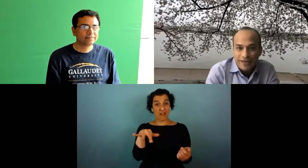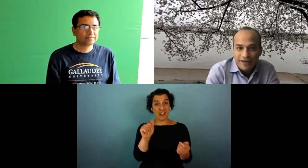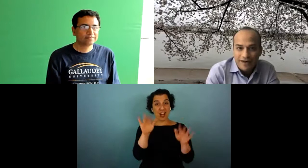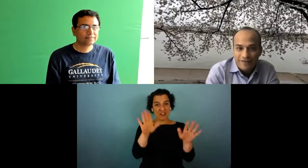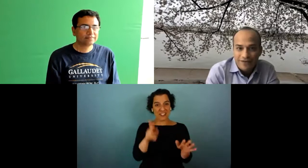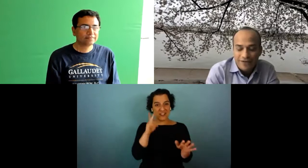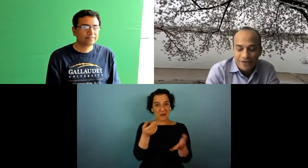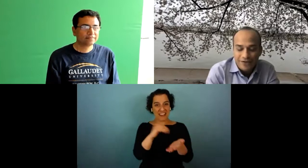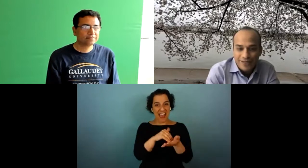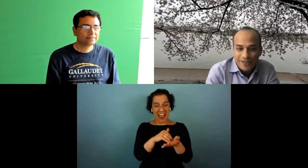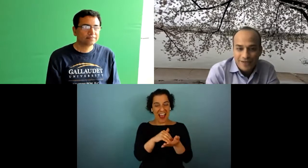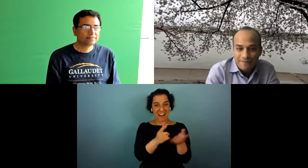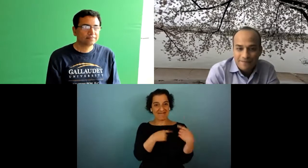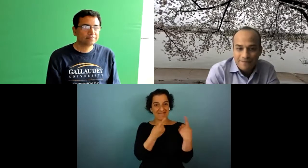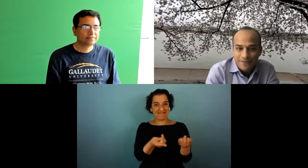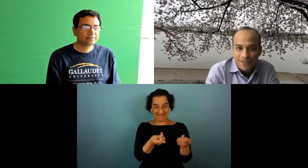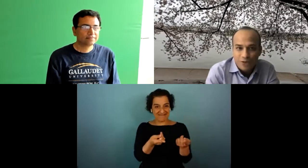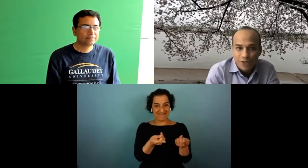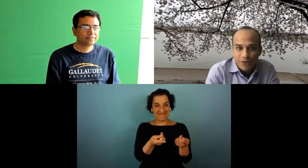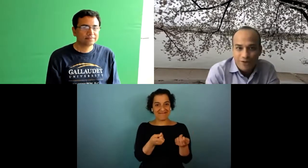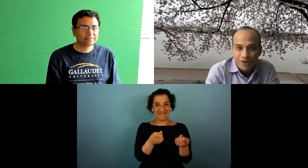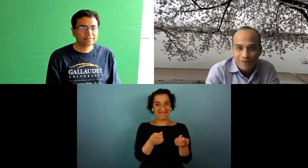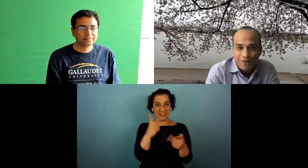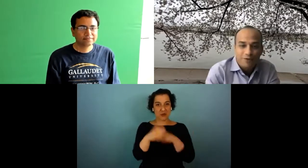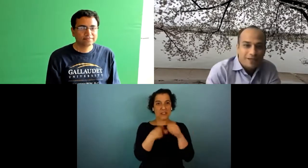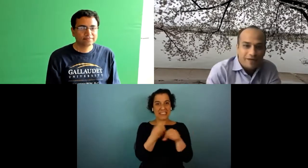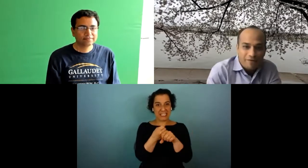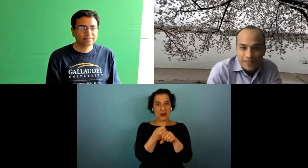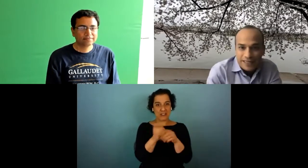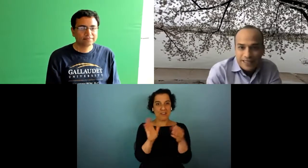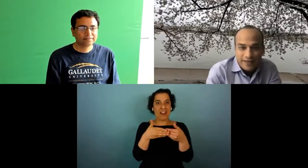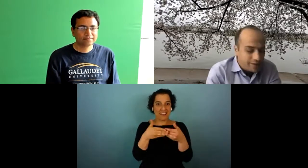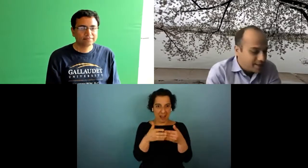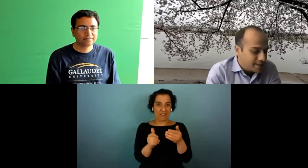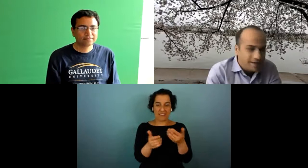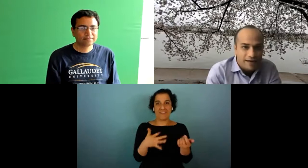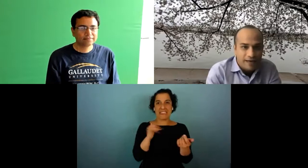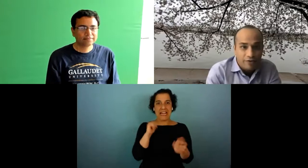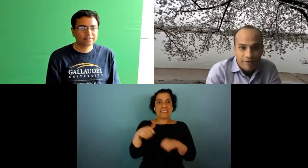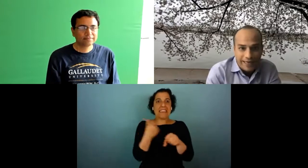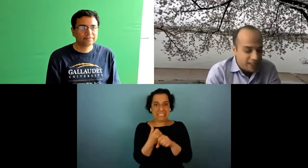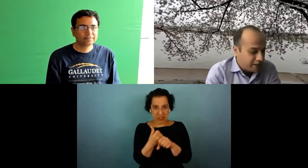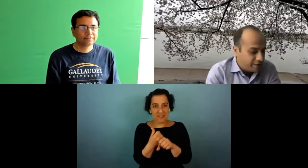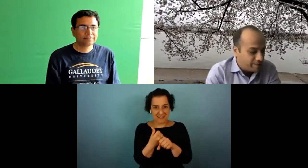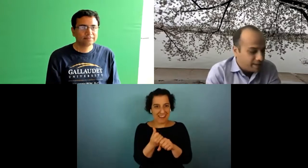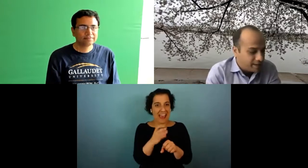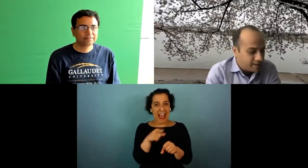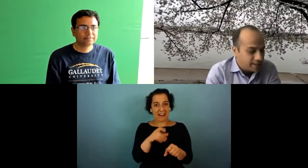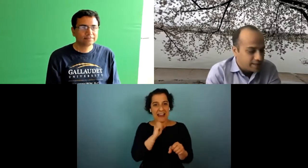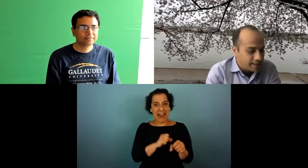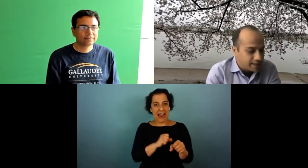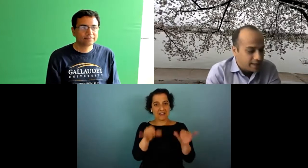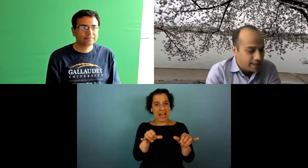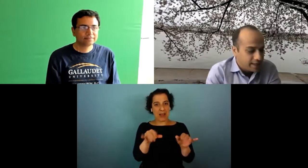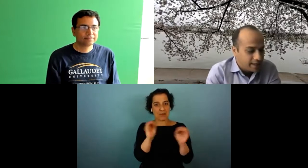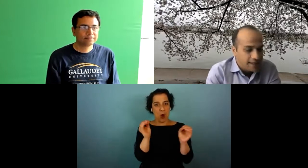again uh after you know this uh this two years of lockdown almost like or feels like 10 years uh and you haven't aged even a bit so